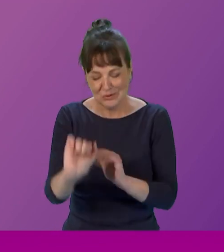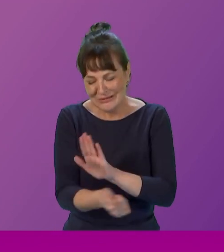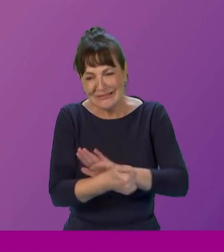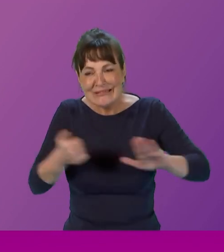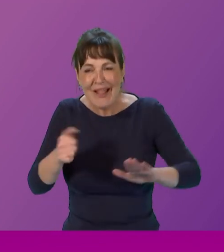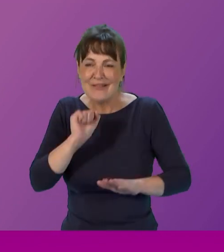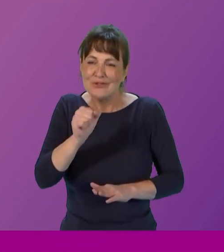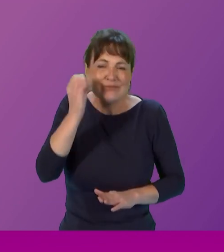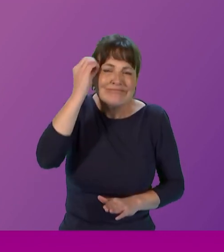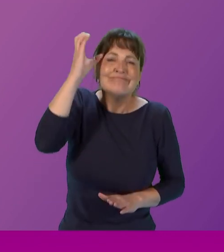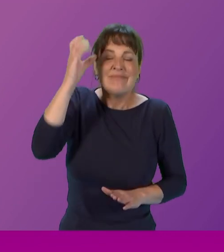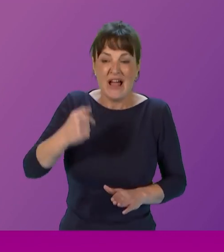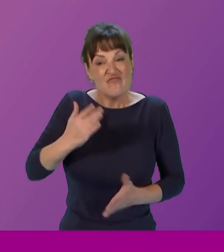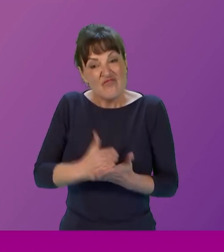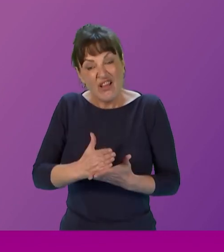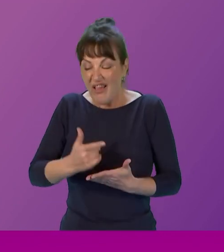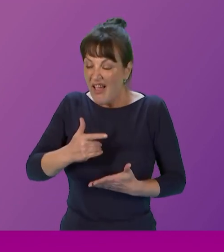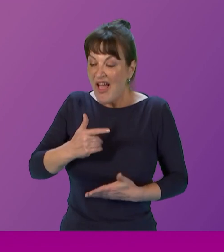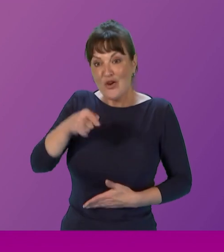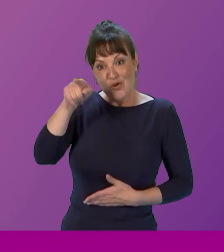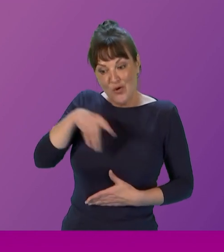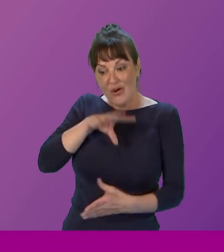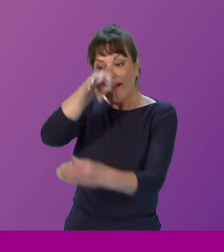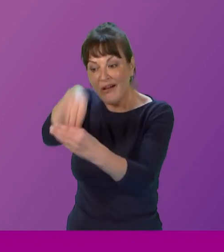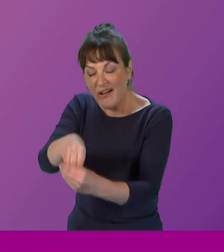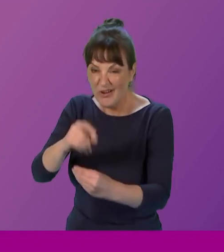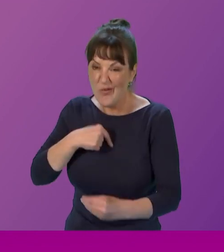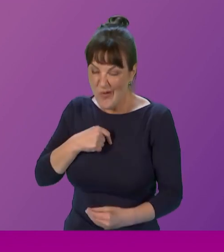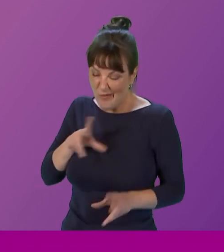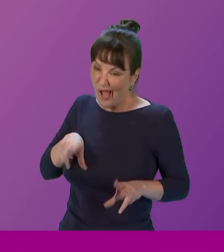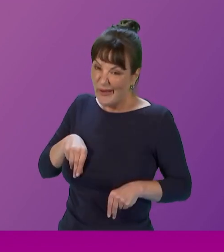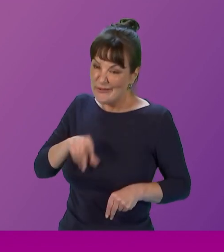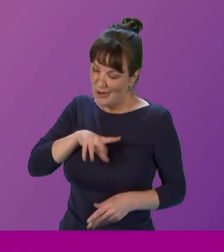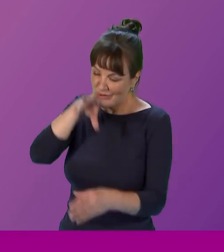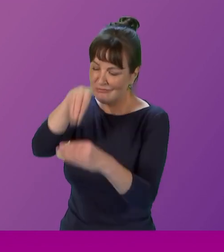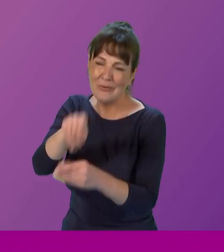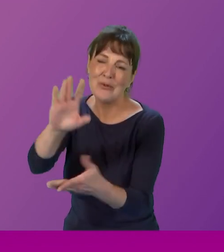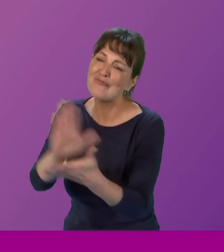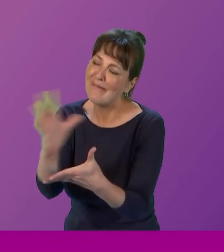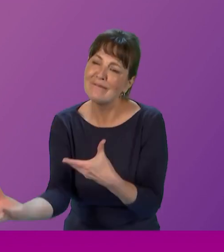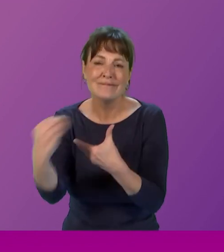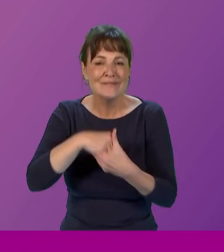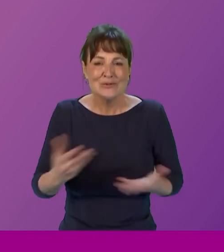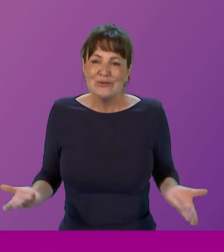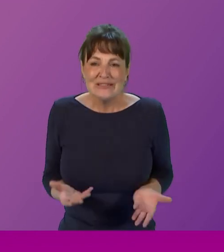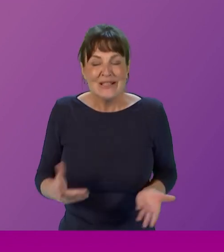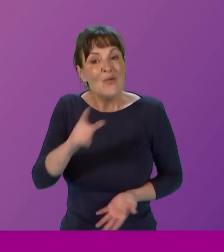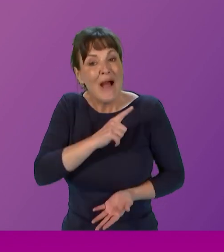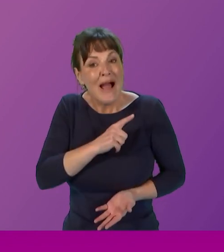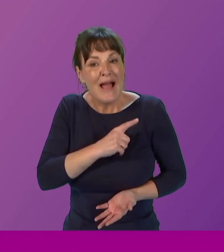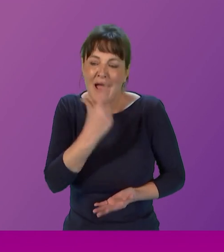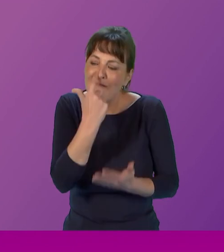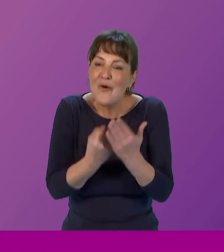and our loss will be their gain. We are so grateful you joined us today. It gives us an